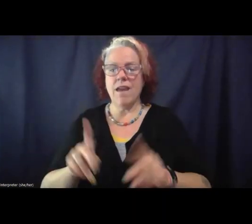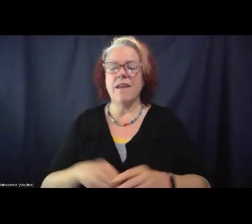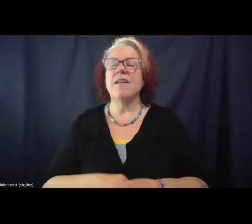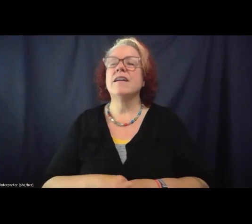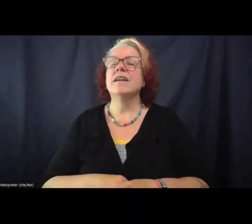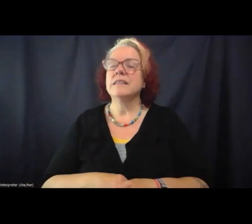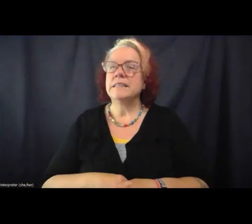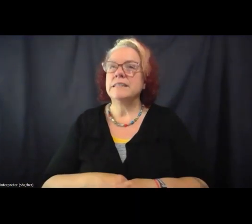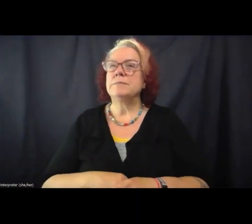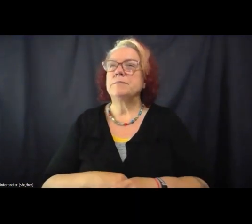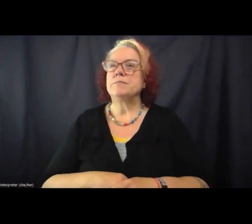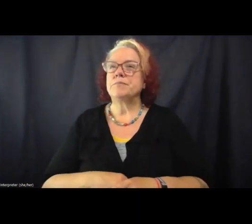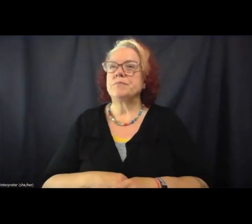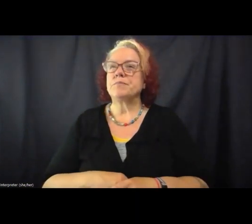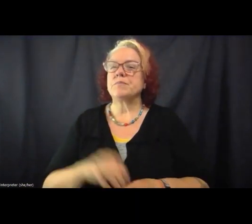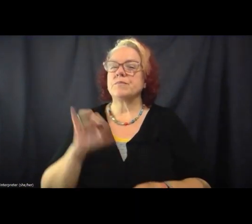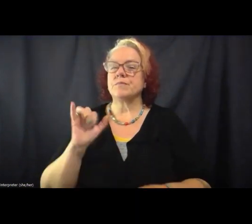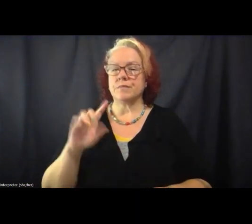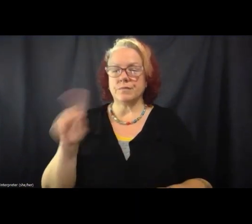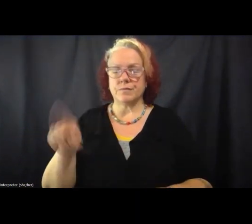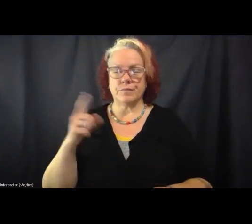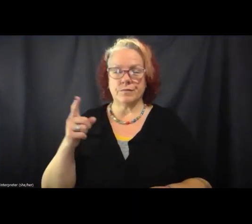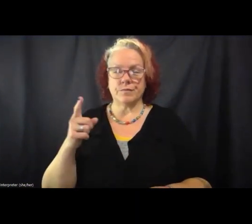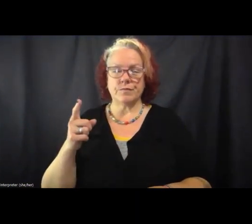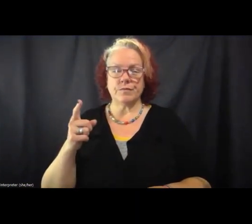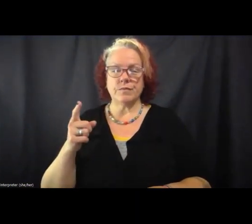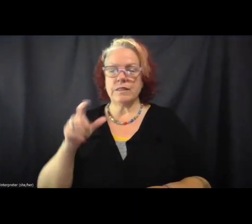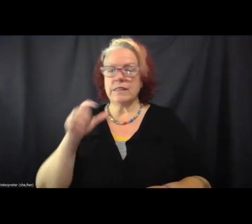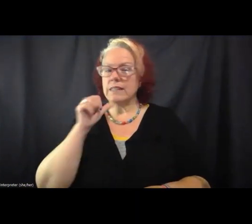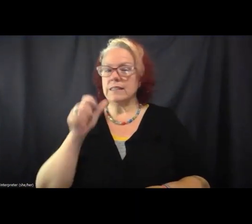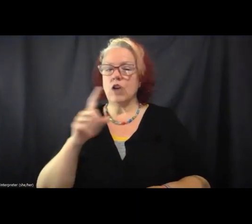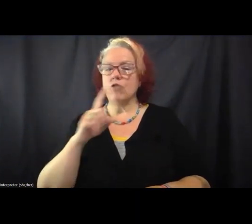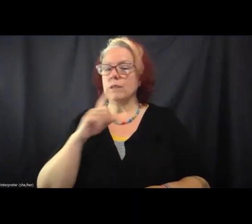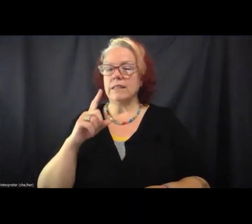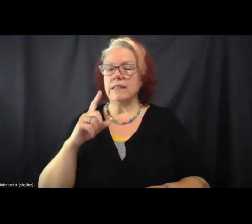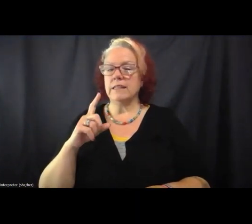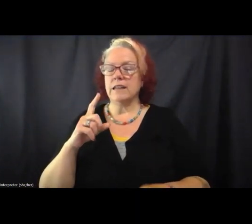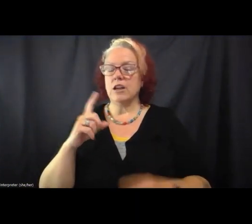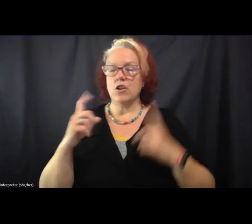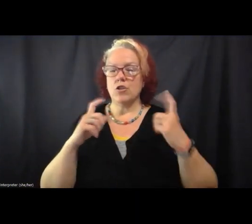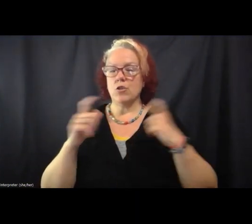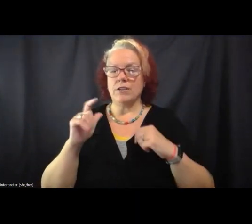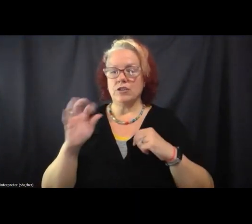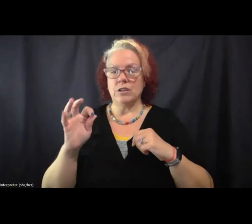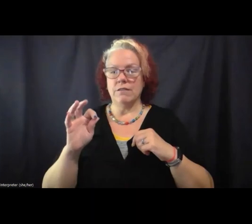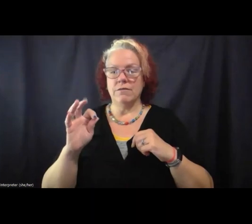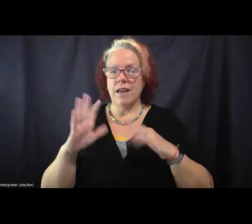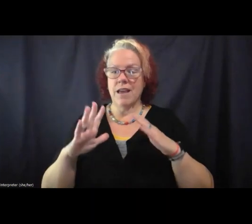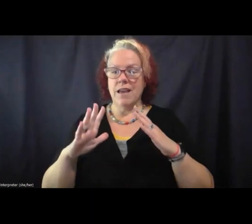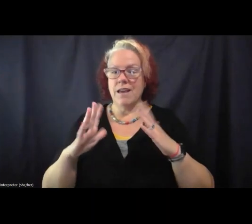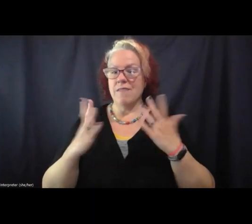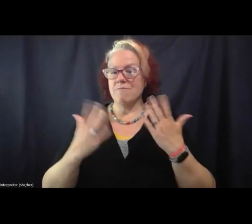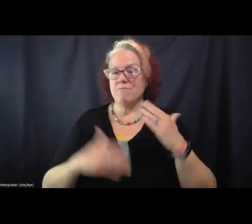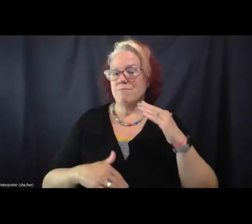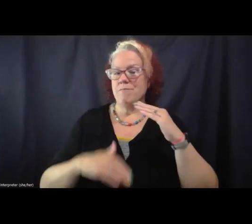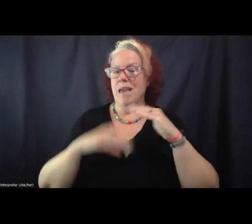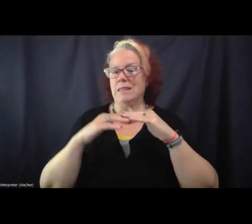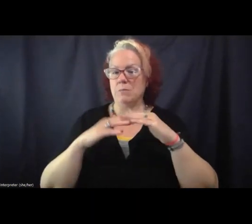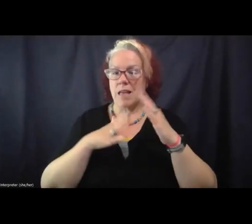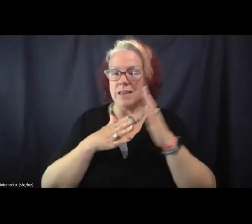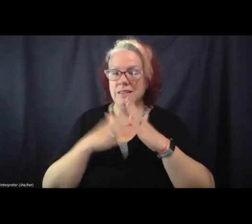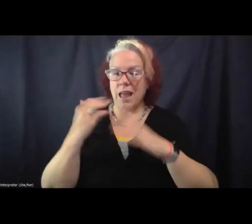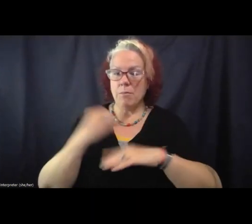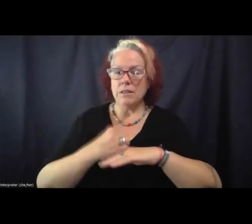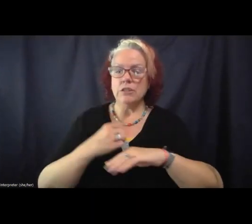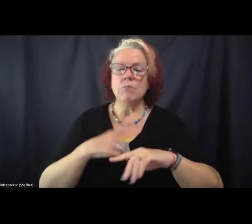that's like one of those, um, it's not really the question of, of like maximalized abolition, but it is to me a